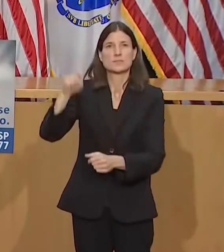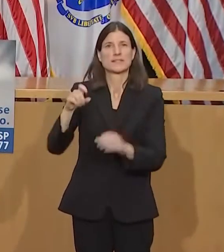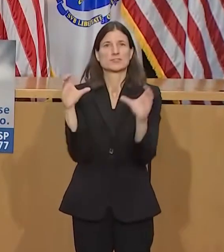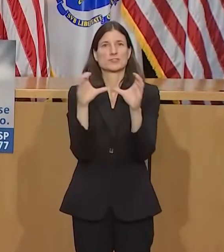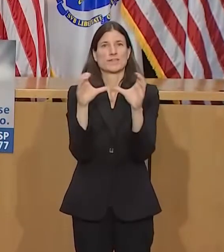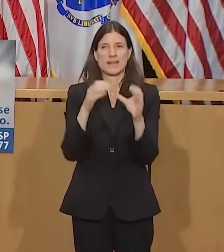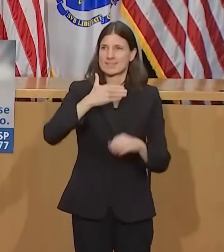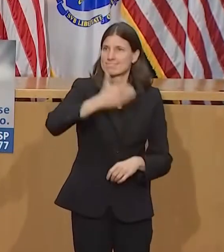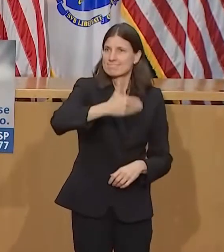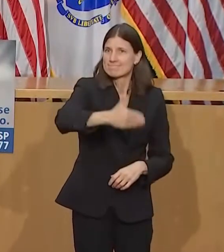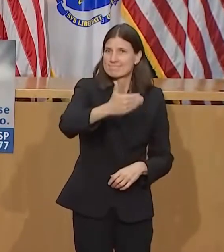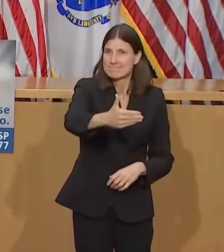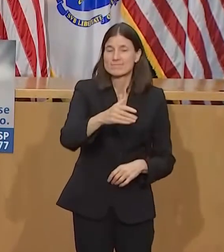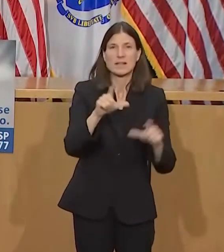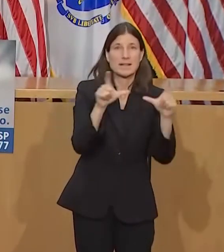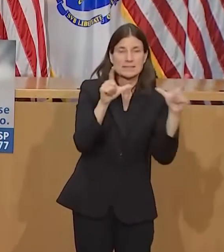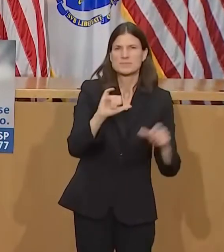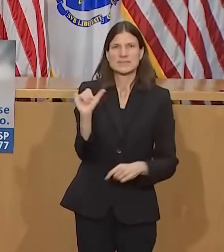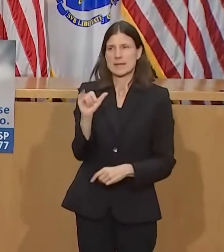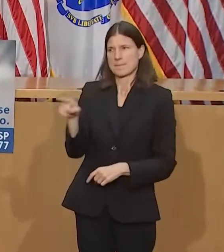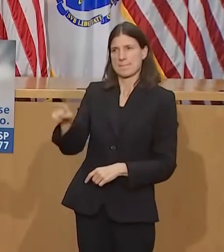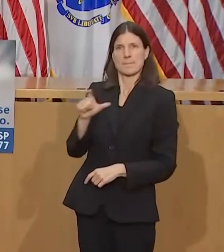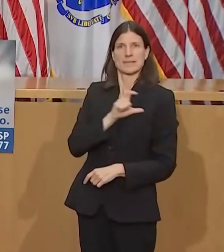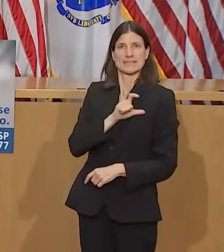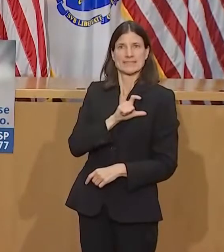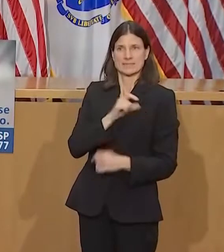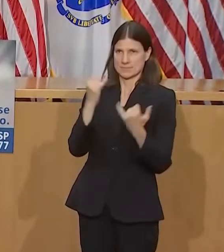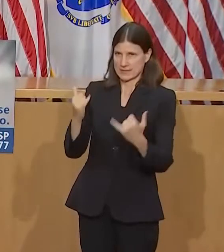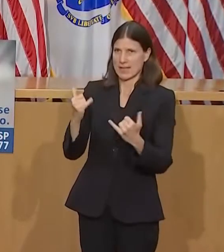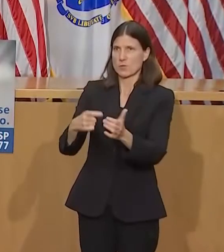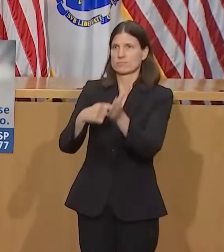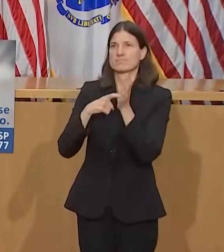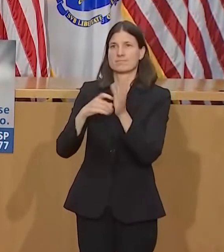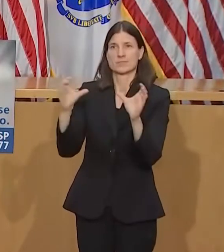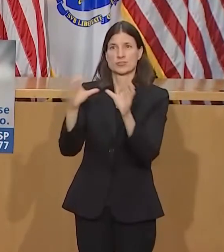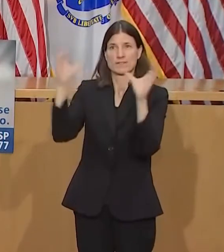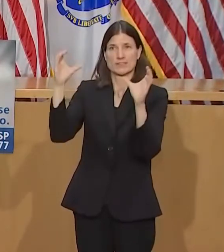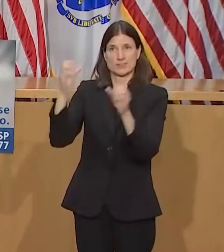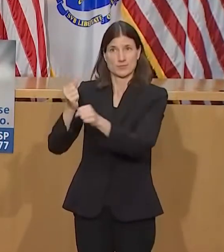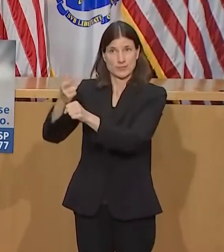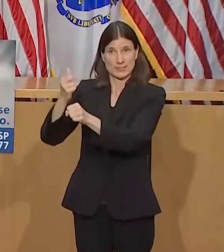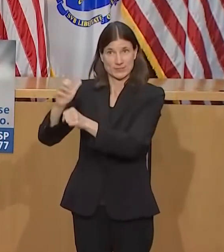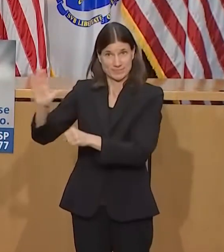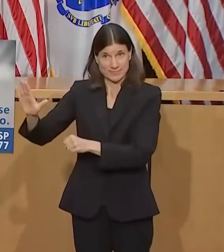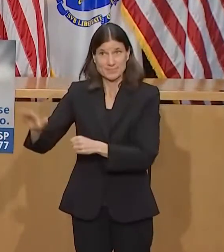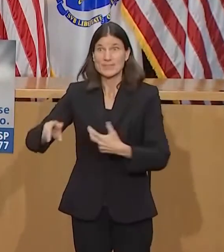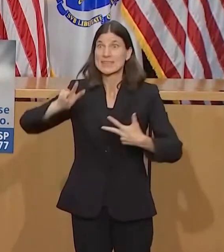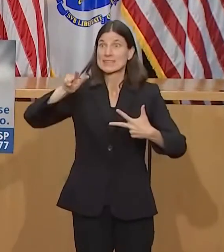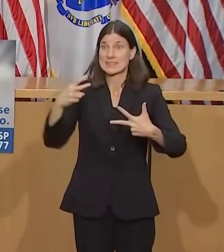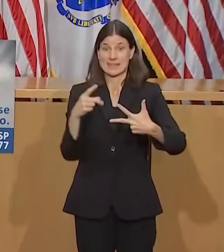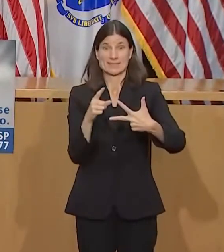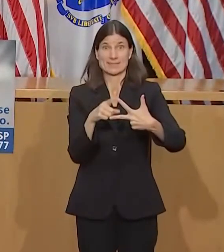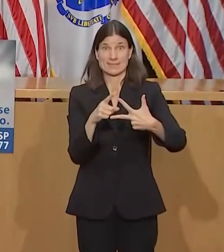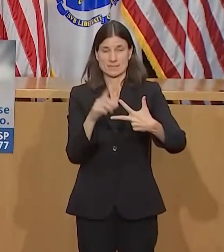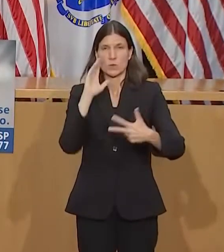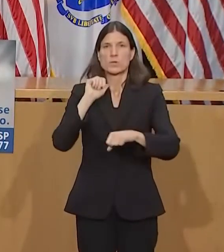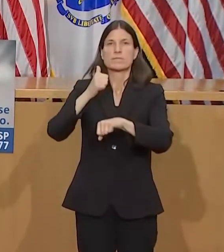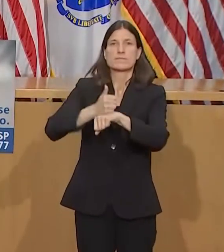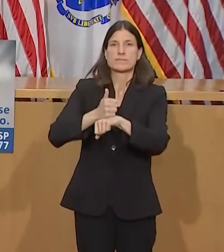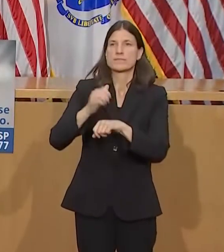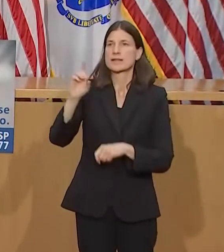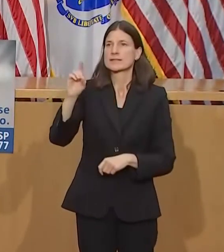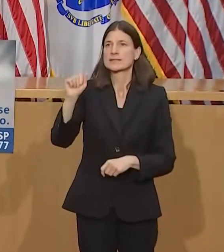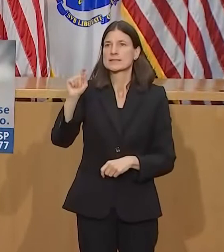It will also create a database of certified officers ensuring that those officers' training and conduct records are